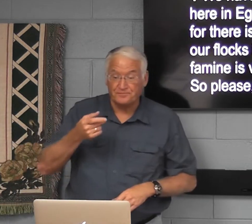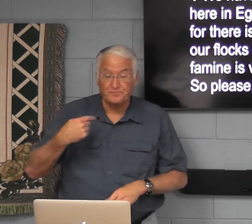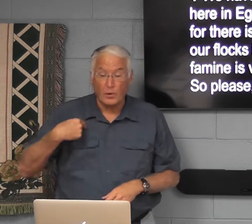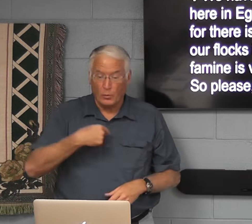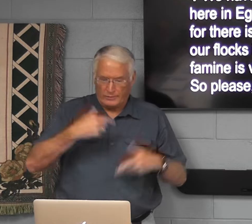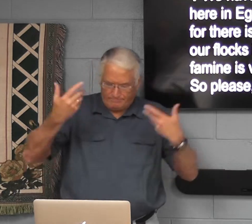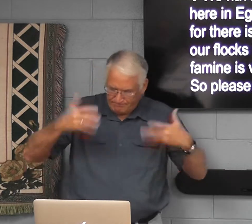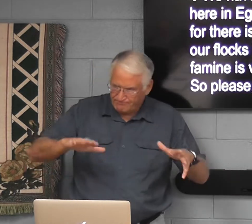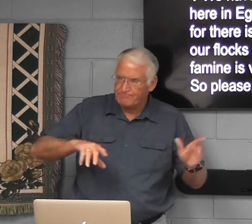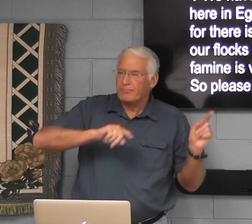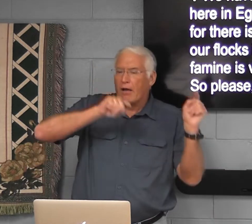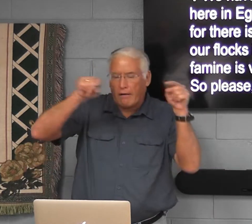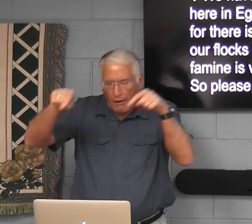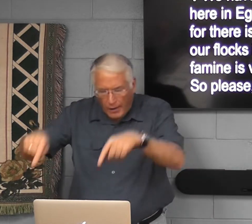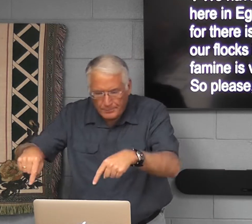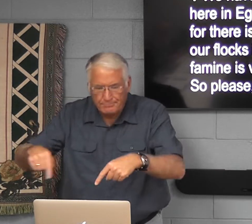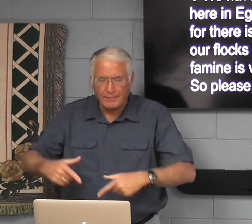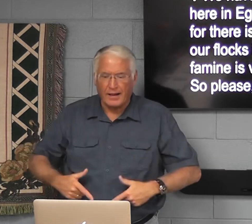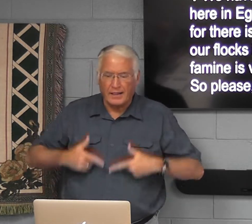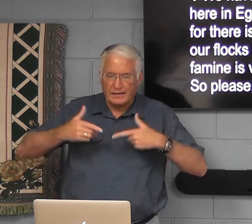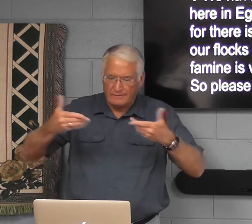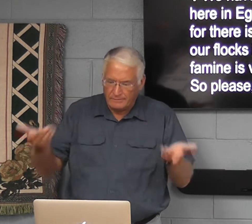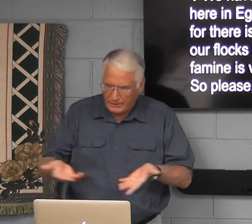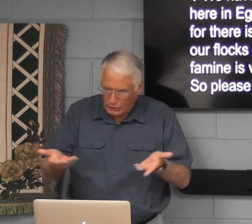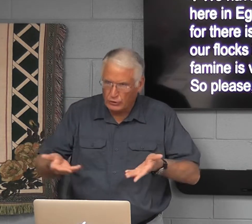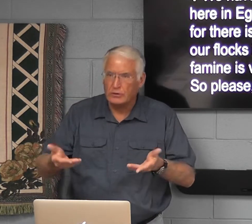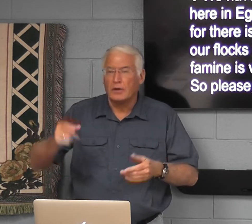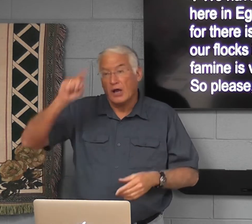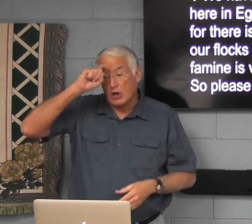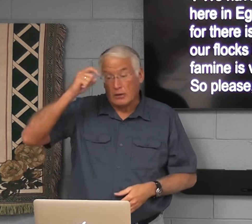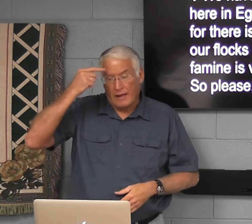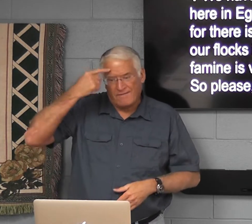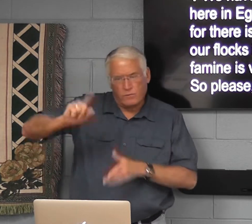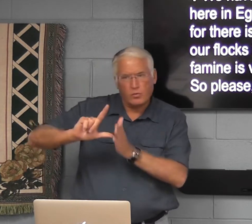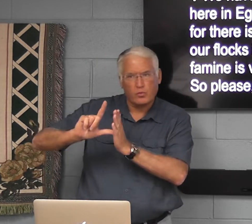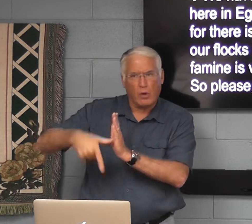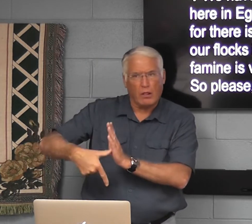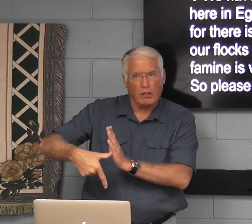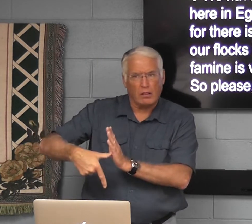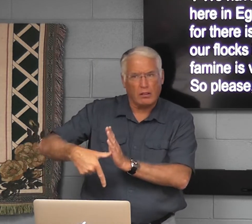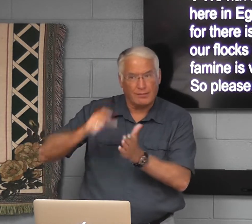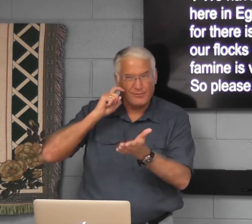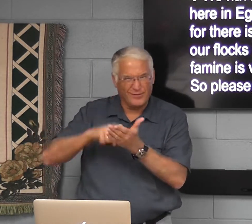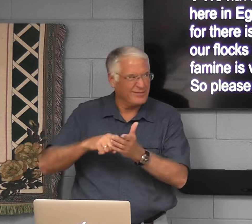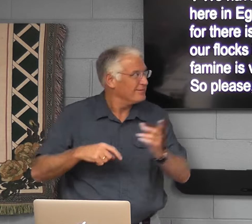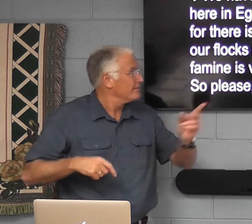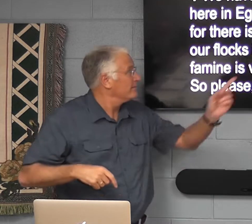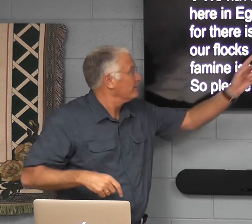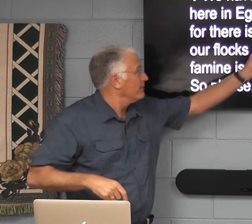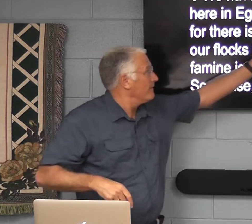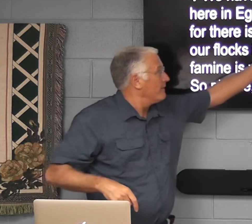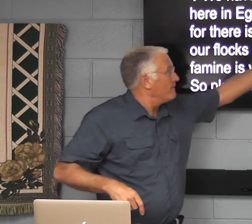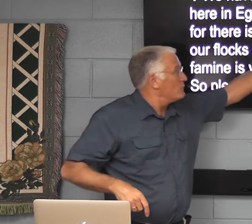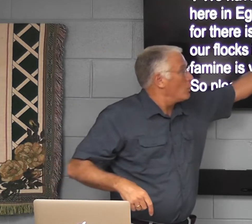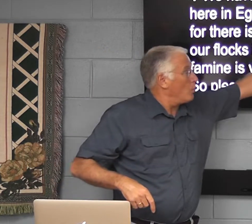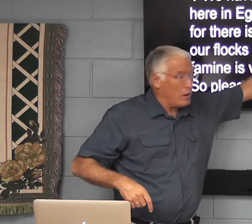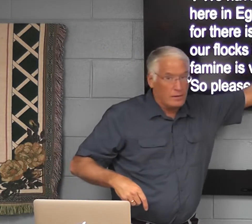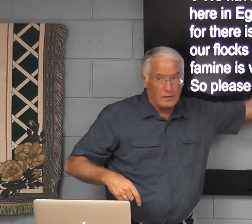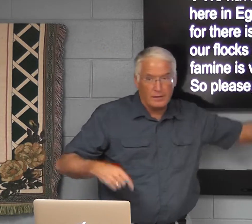And it says that we have come to live here in Egypt for a while. And at least they put it for a while.